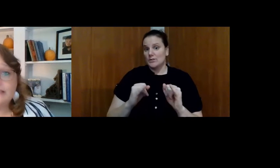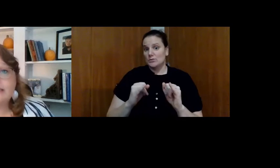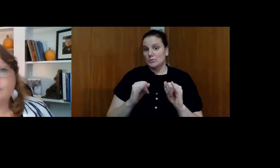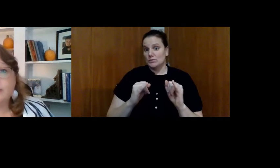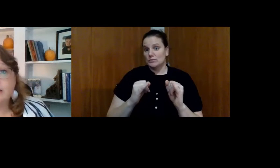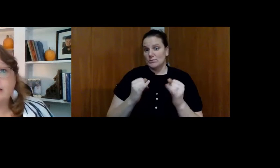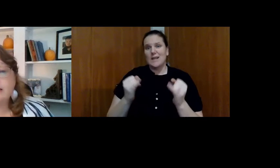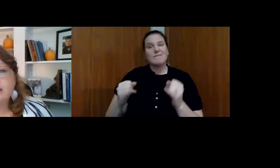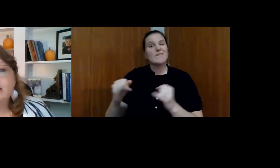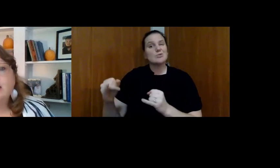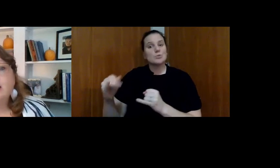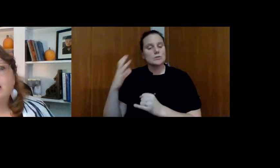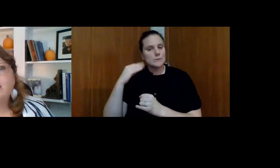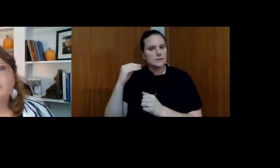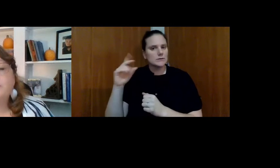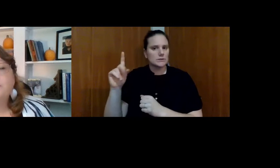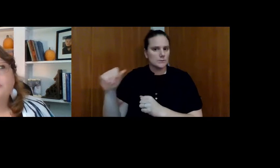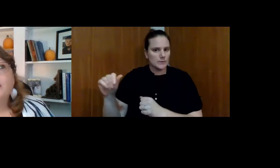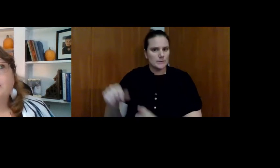experience disabilities.